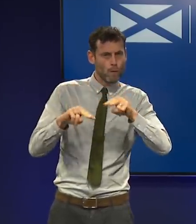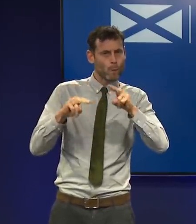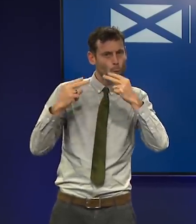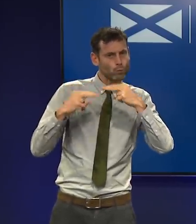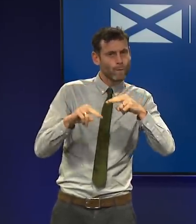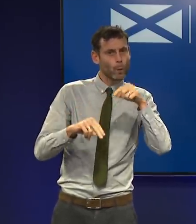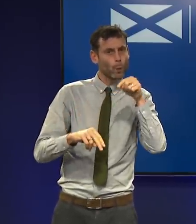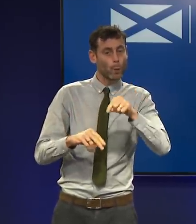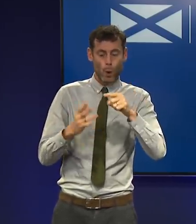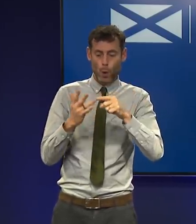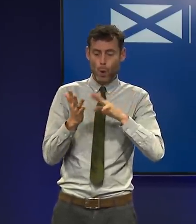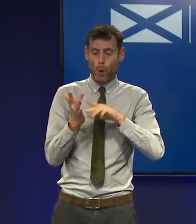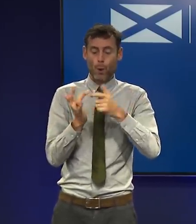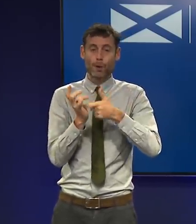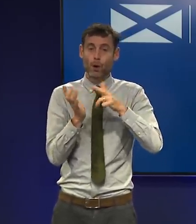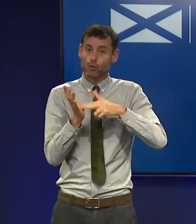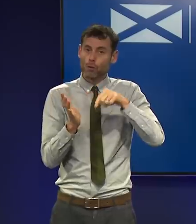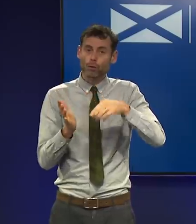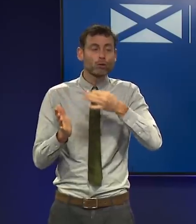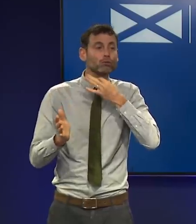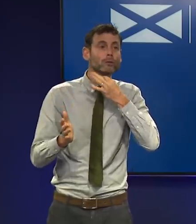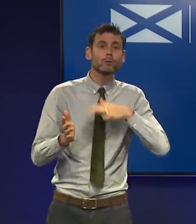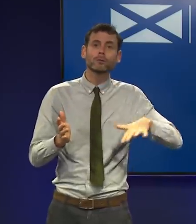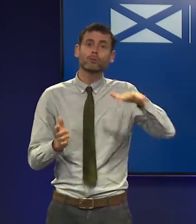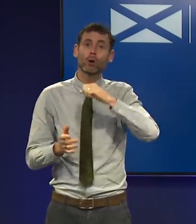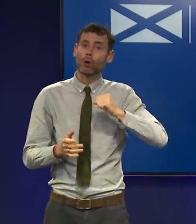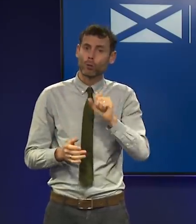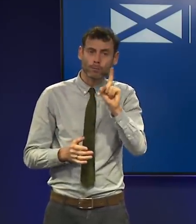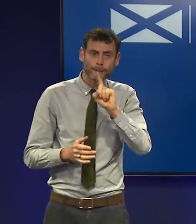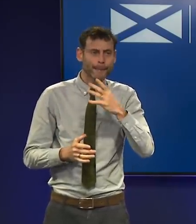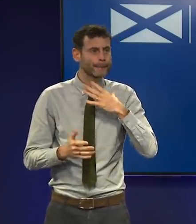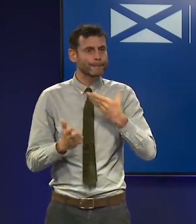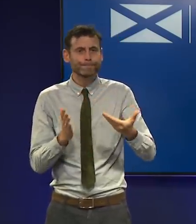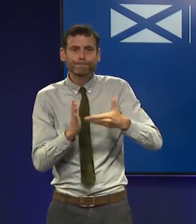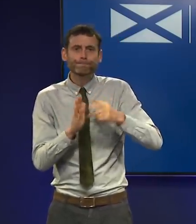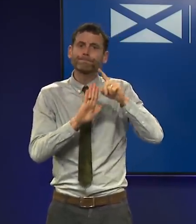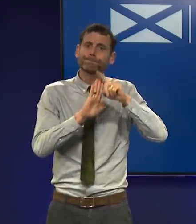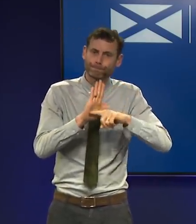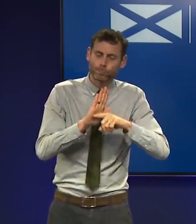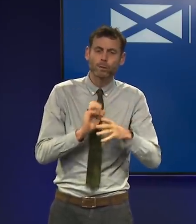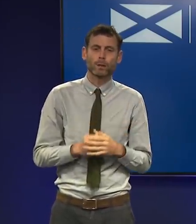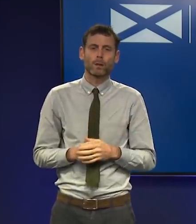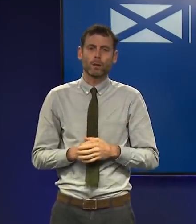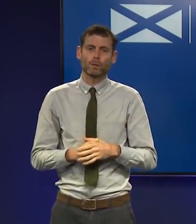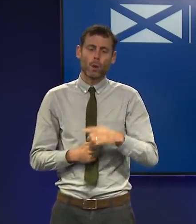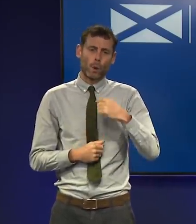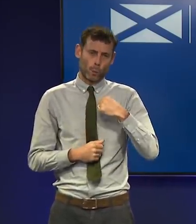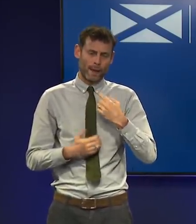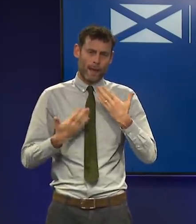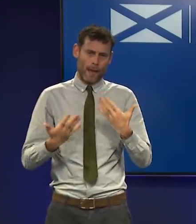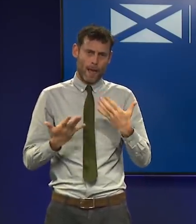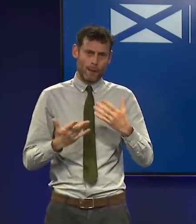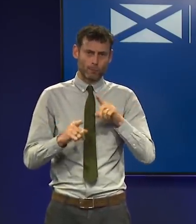of transmission here in Scotland. A key part of our initial response will be to continue to identify cases